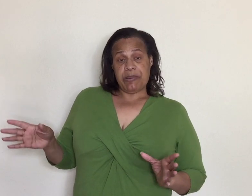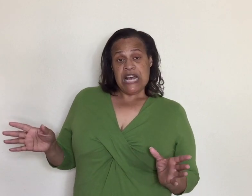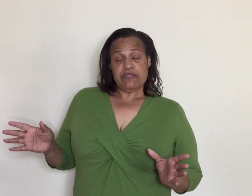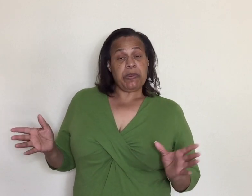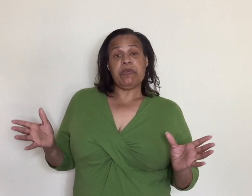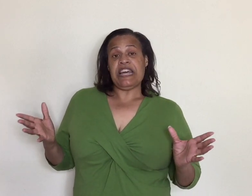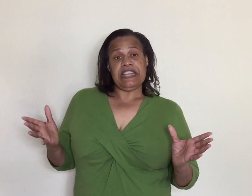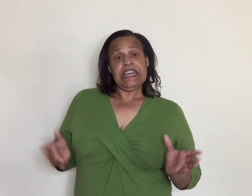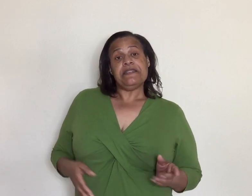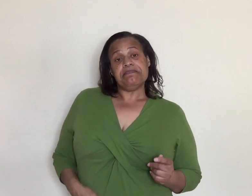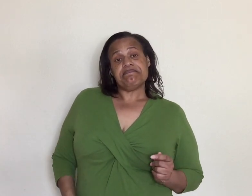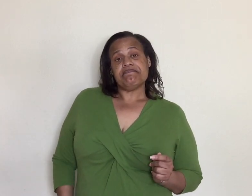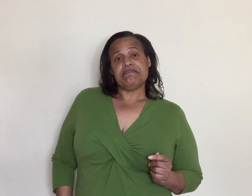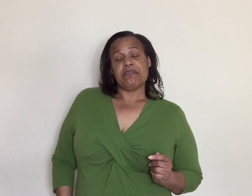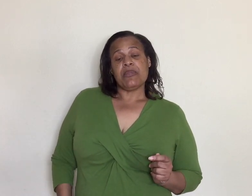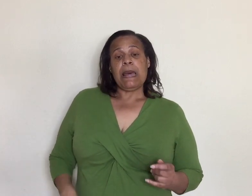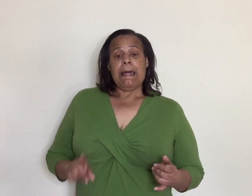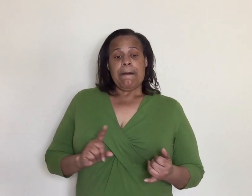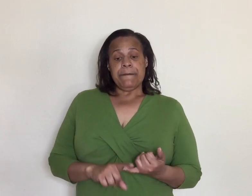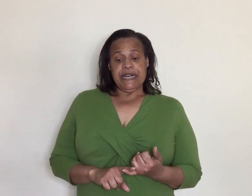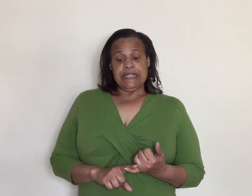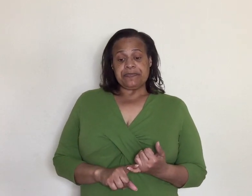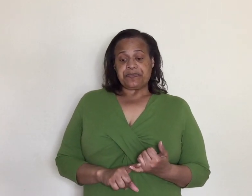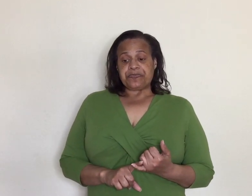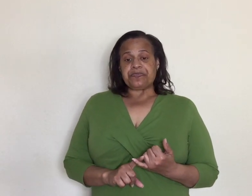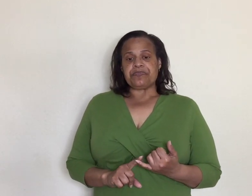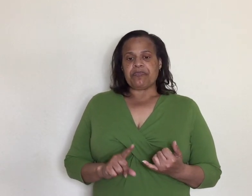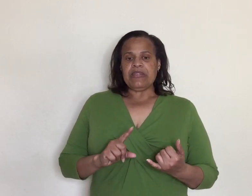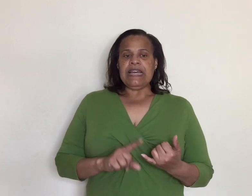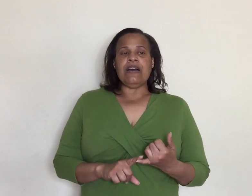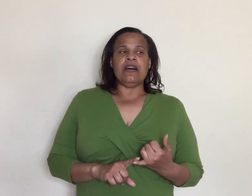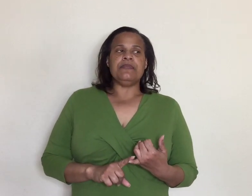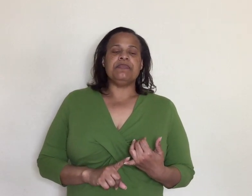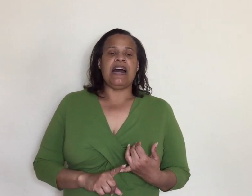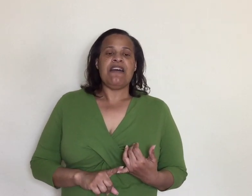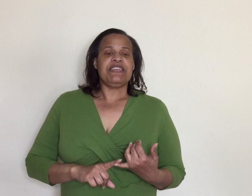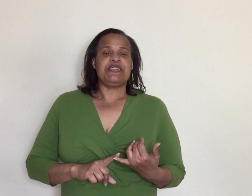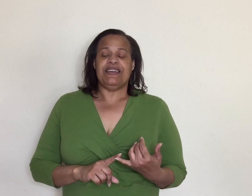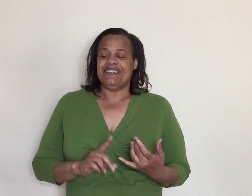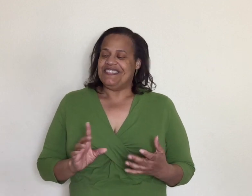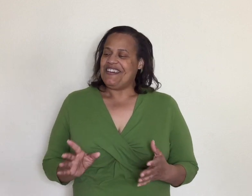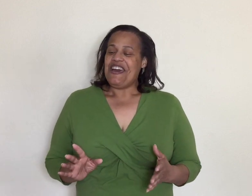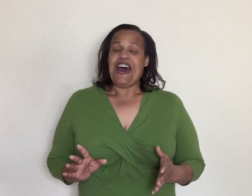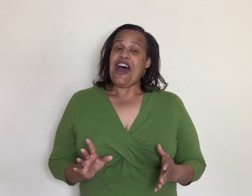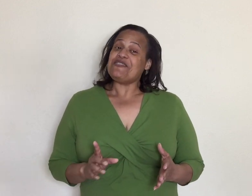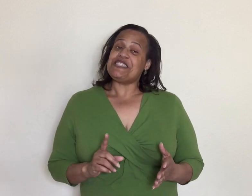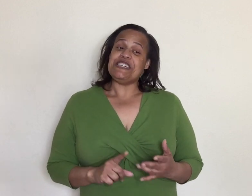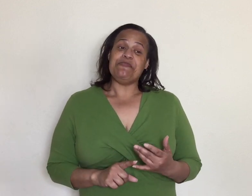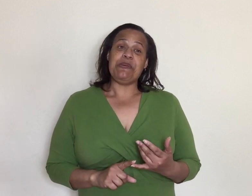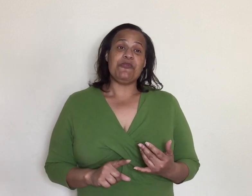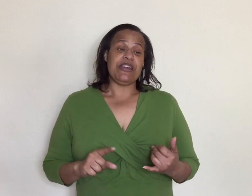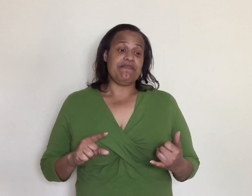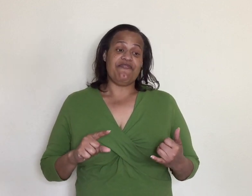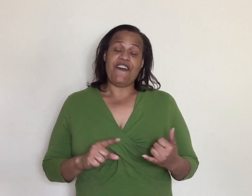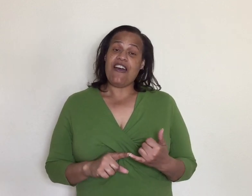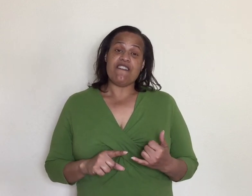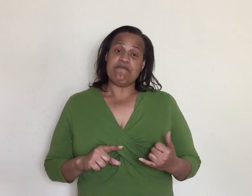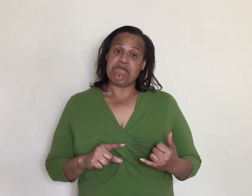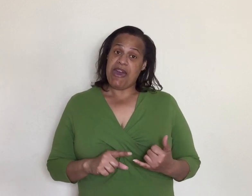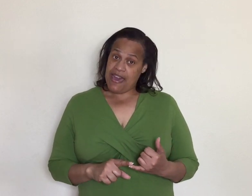beds for people that need them but um obviously I've seen people get fired mad